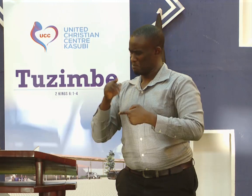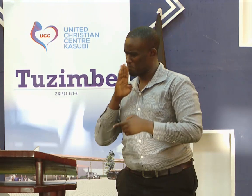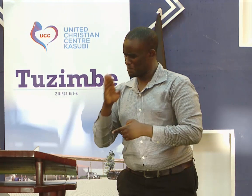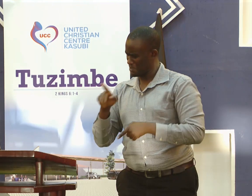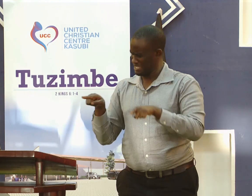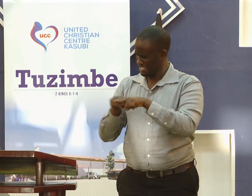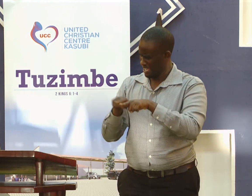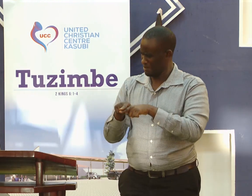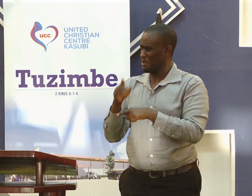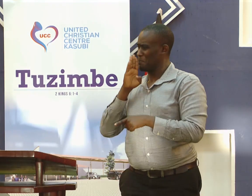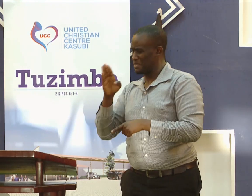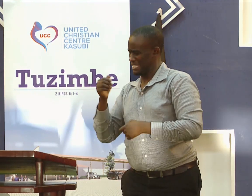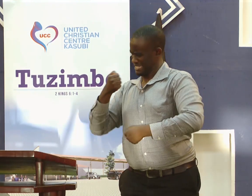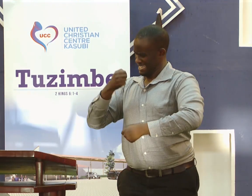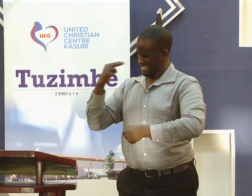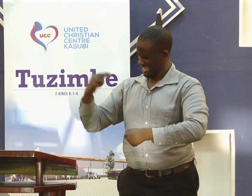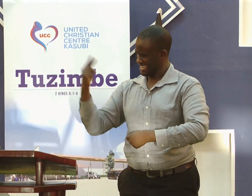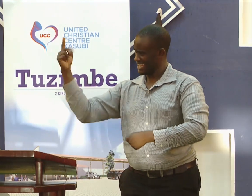Why am I like this?